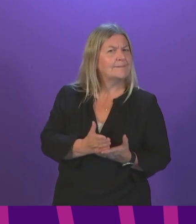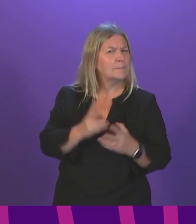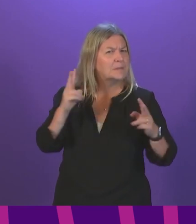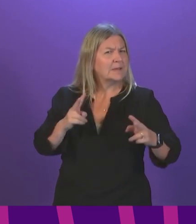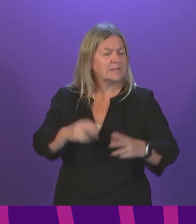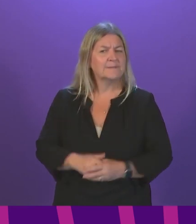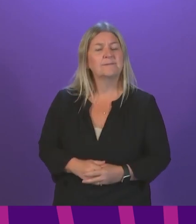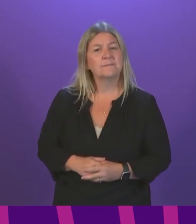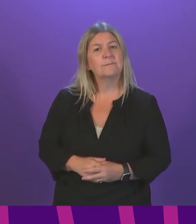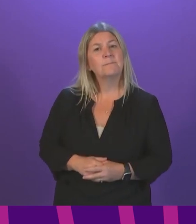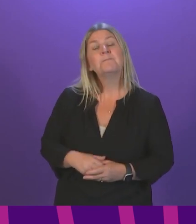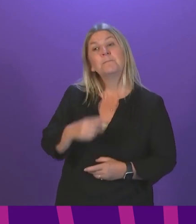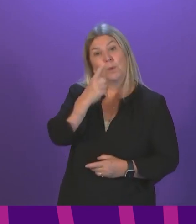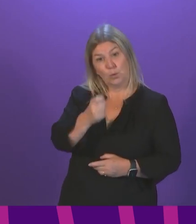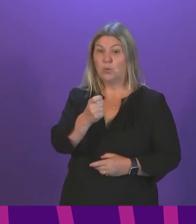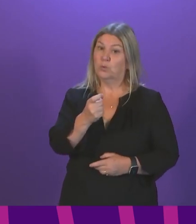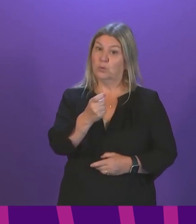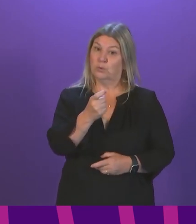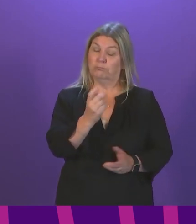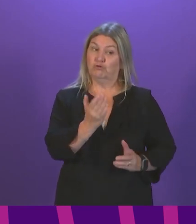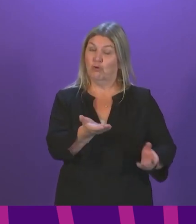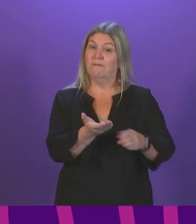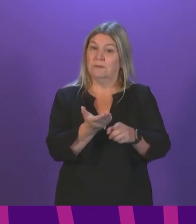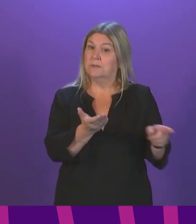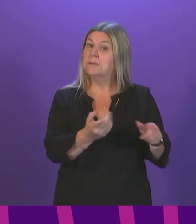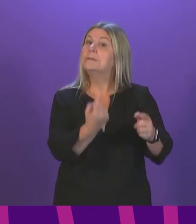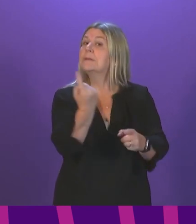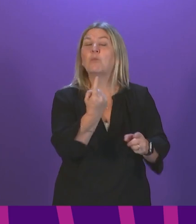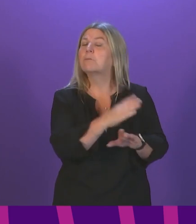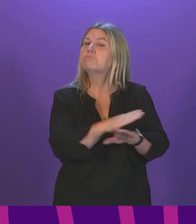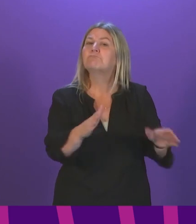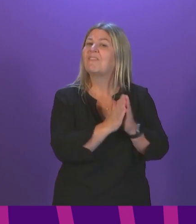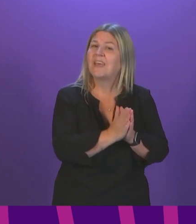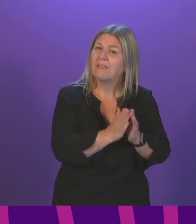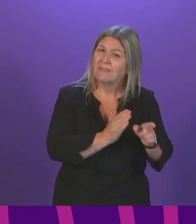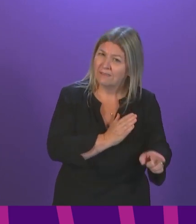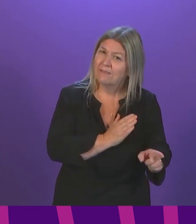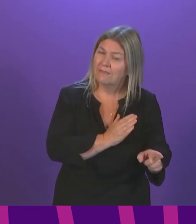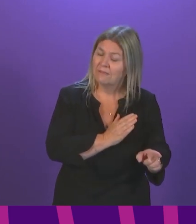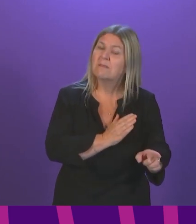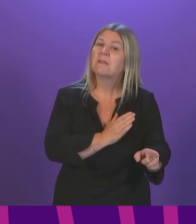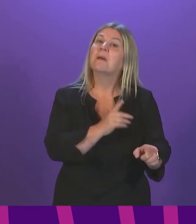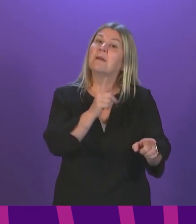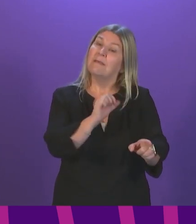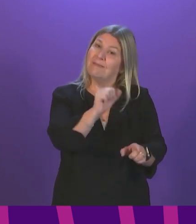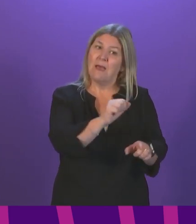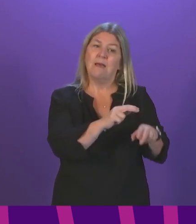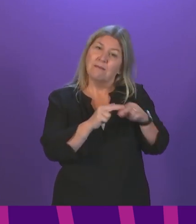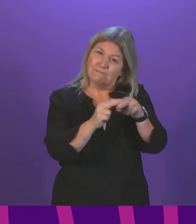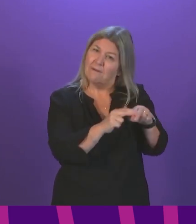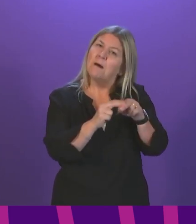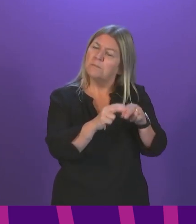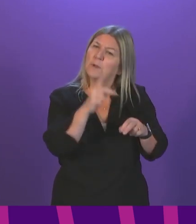person who did not have a faith and their next of kin was able to lead the mourners in prayer after the ceremony close.